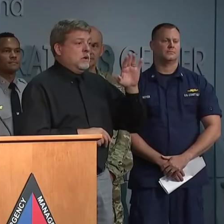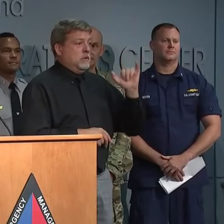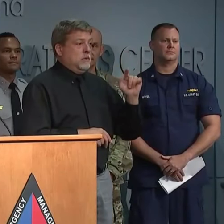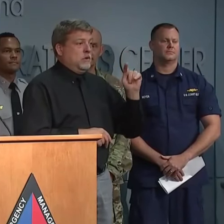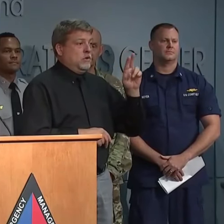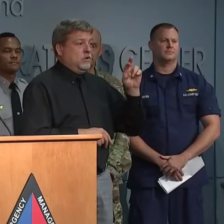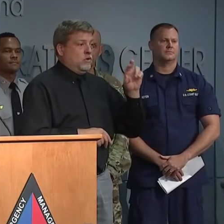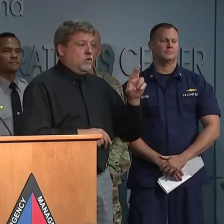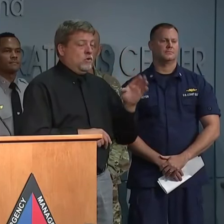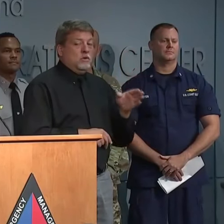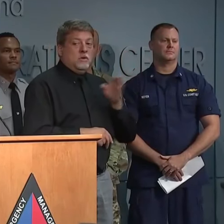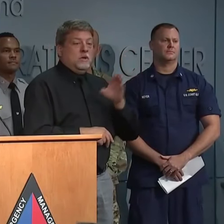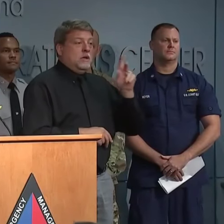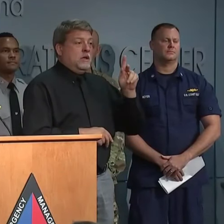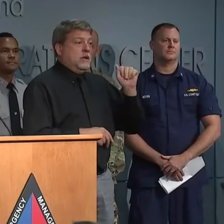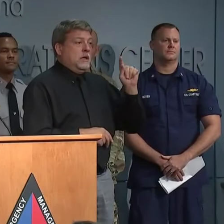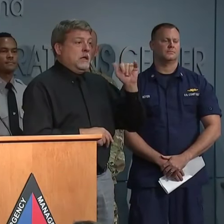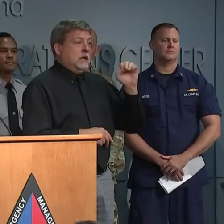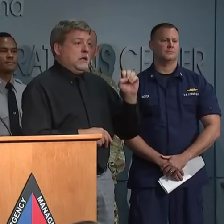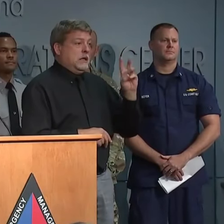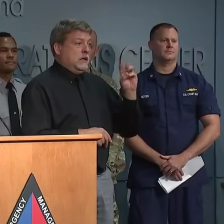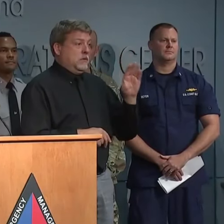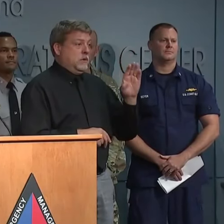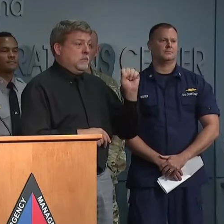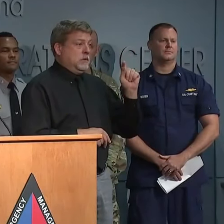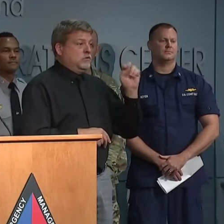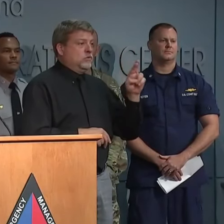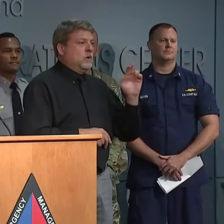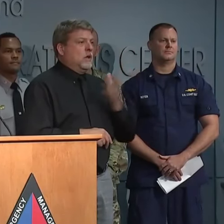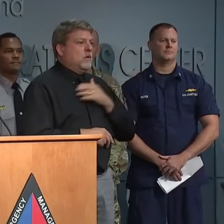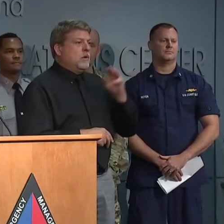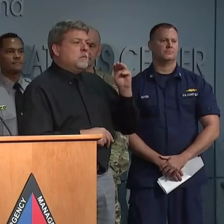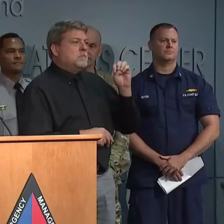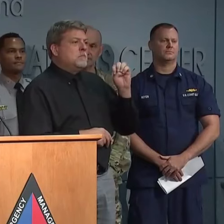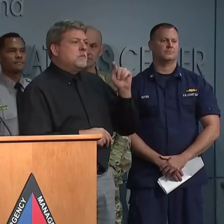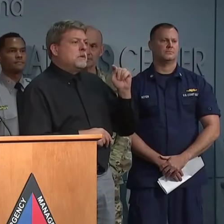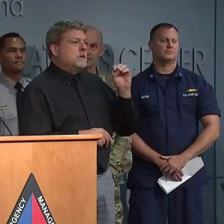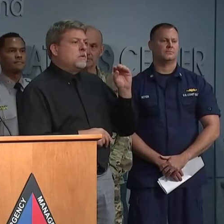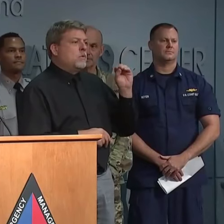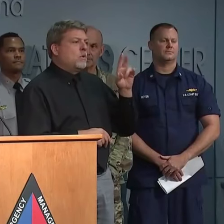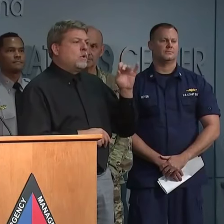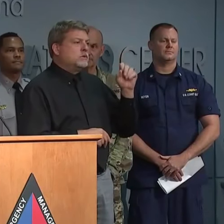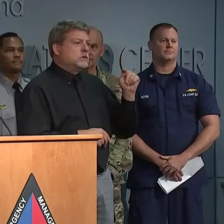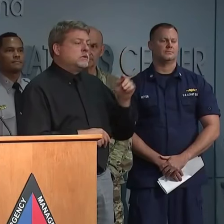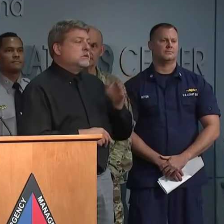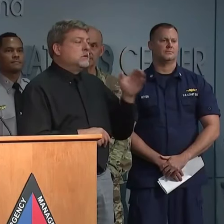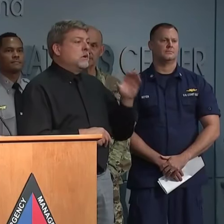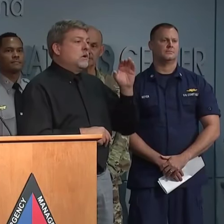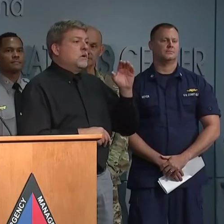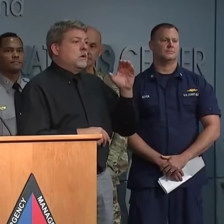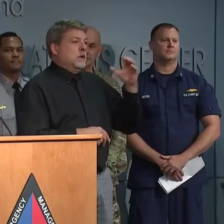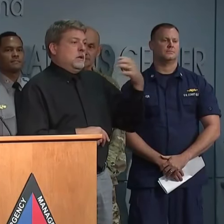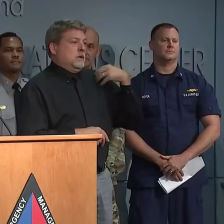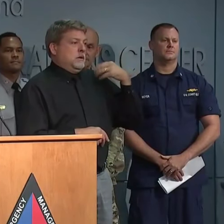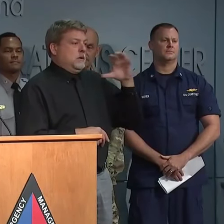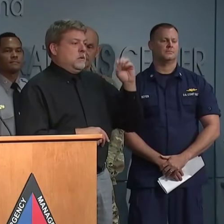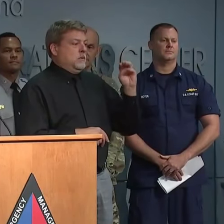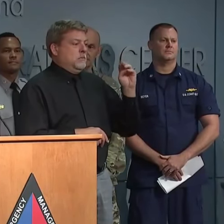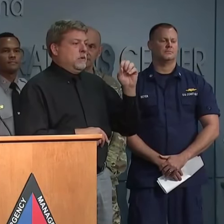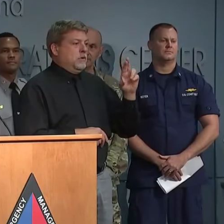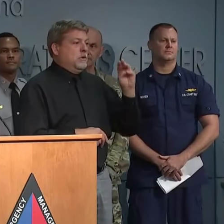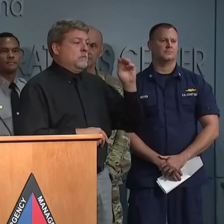Katie Webster, our meteorologist, Commander Matt Moyers of the United States Coast Guard,